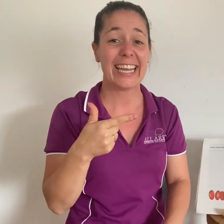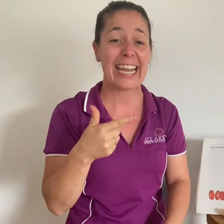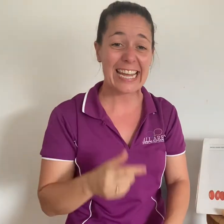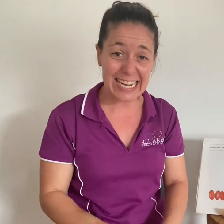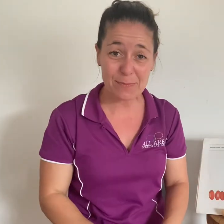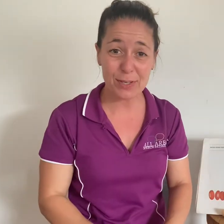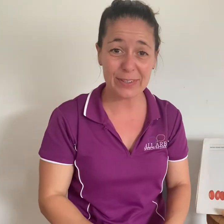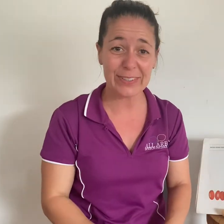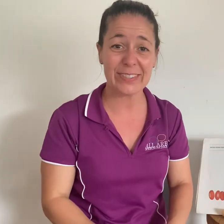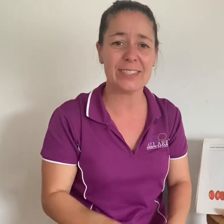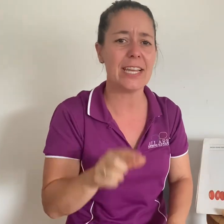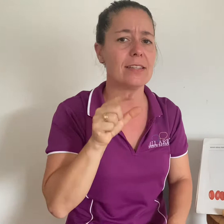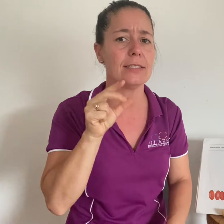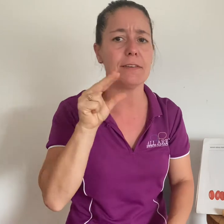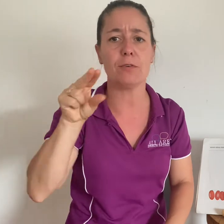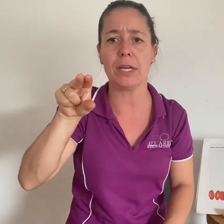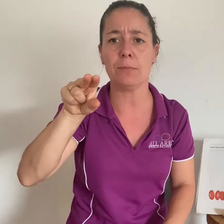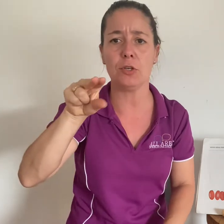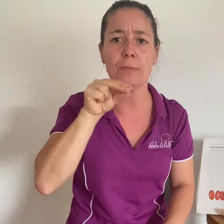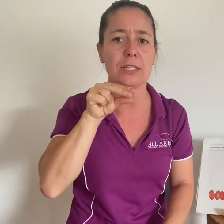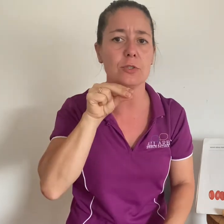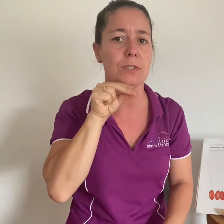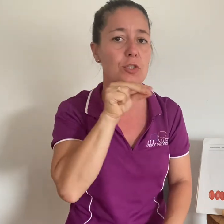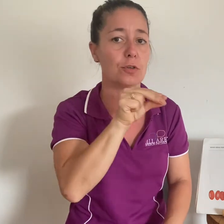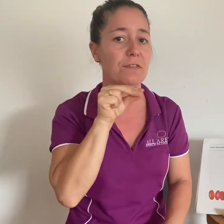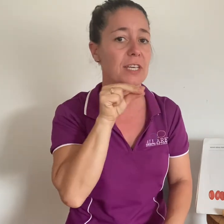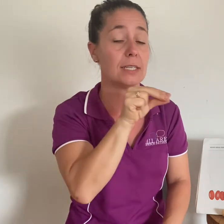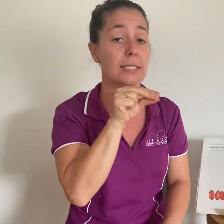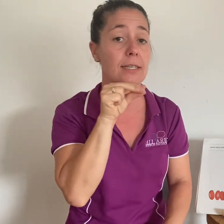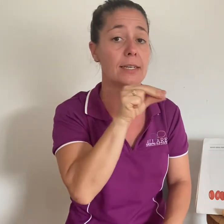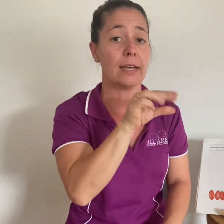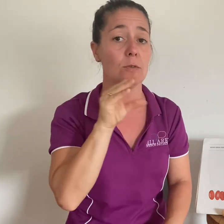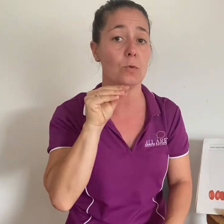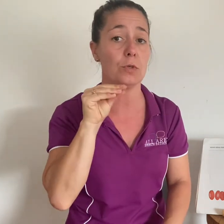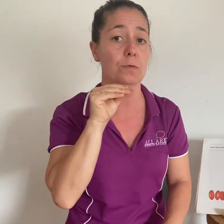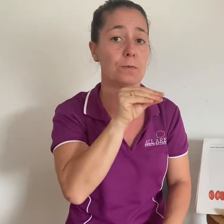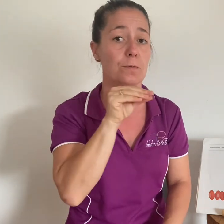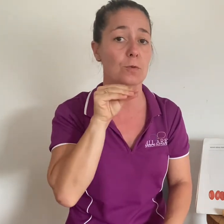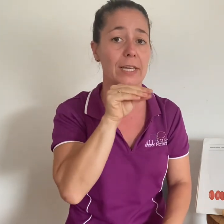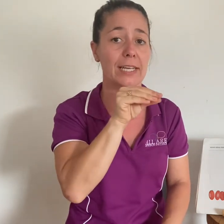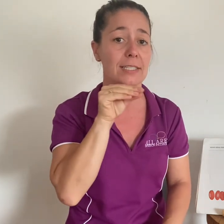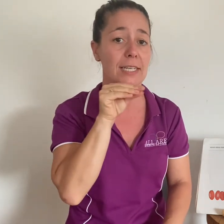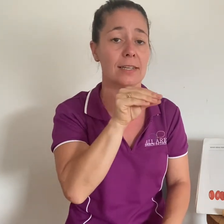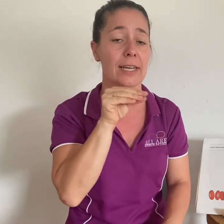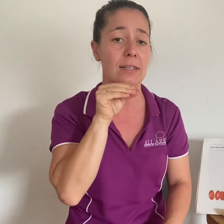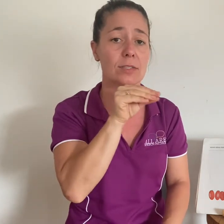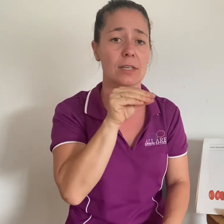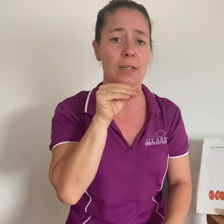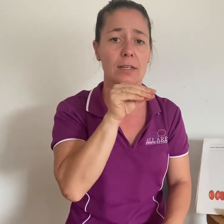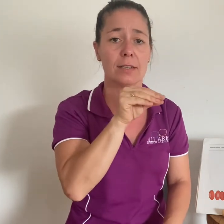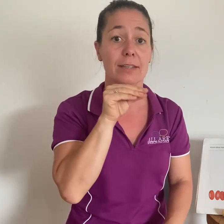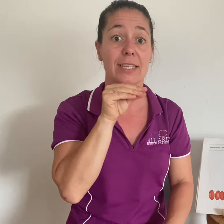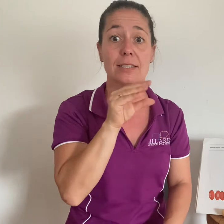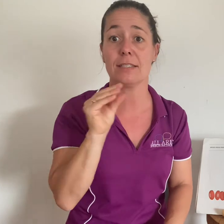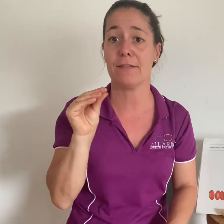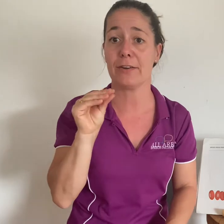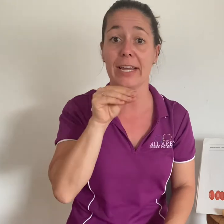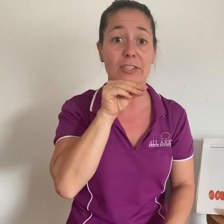seven emus now the sign for emu you might do it with two fingers in and out or your full hand in and out this is the variation